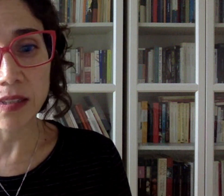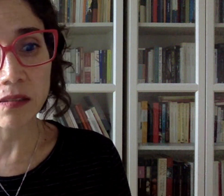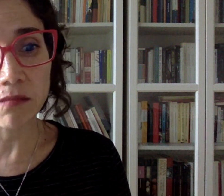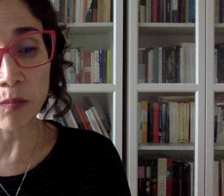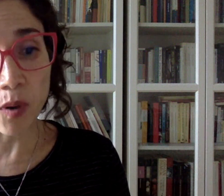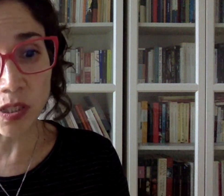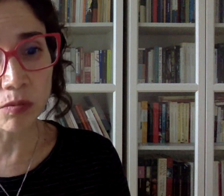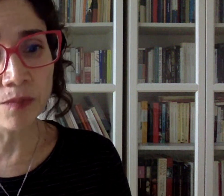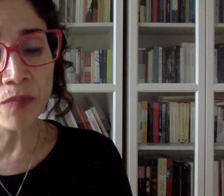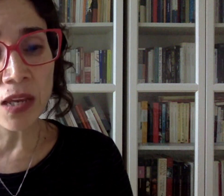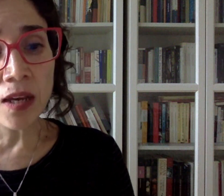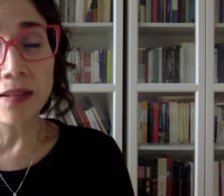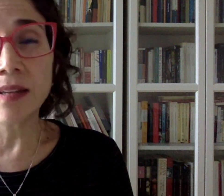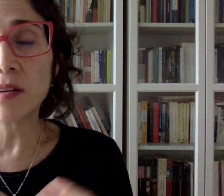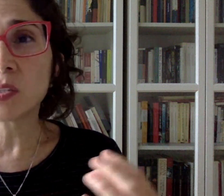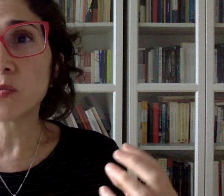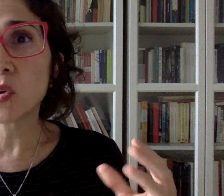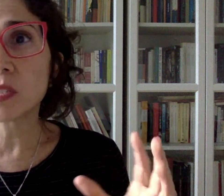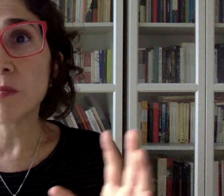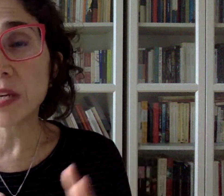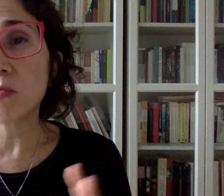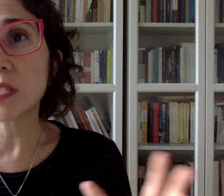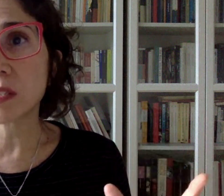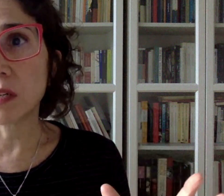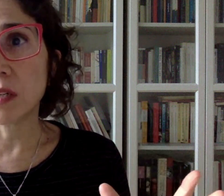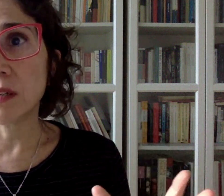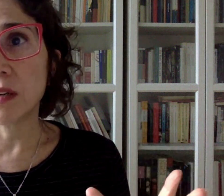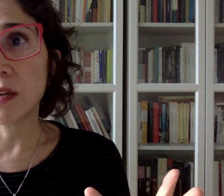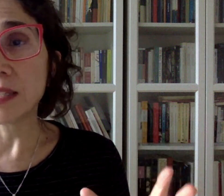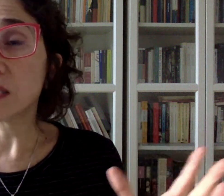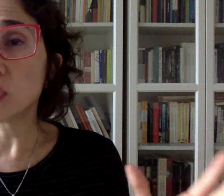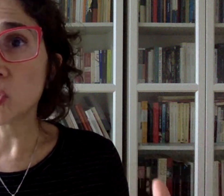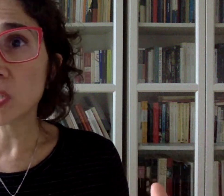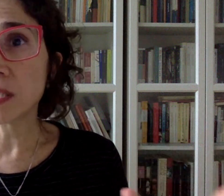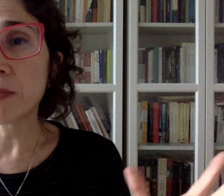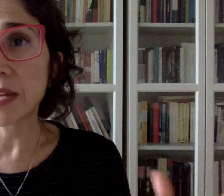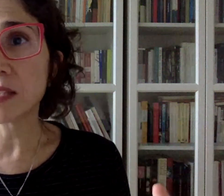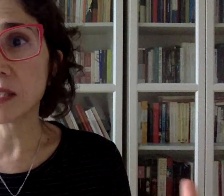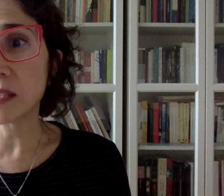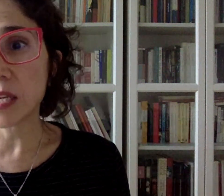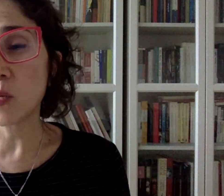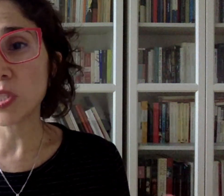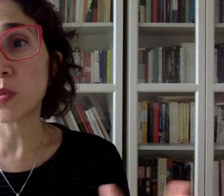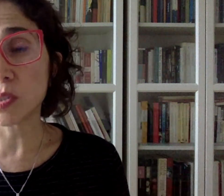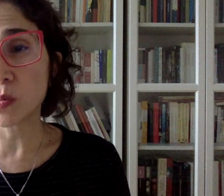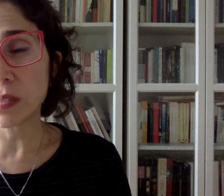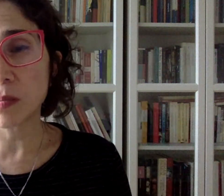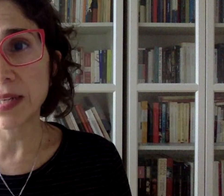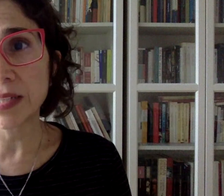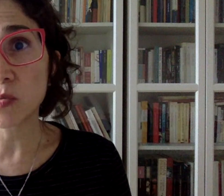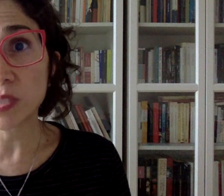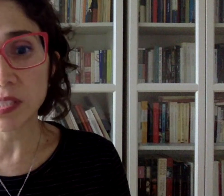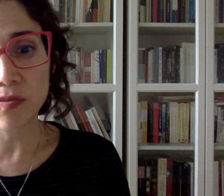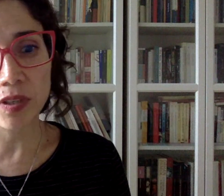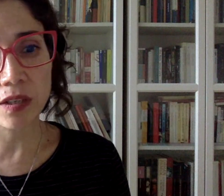impossible. Then there is, of course, a big risk on institutions and places in which persons with